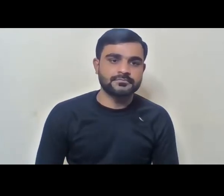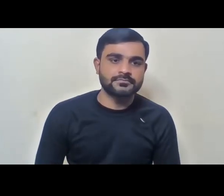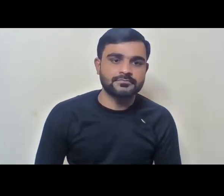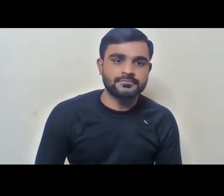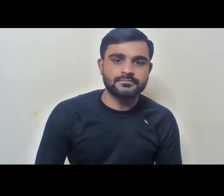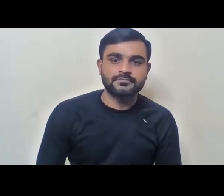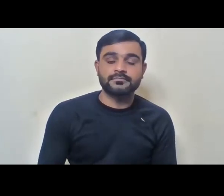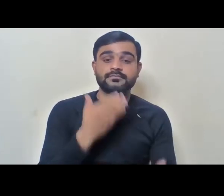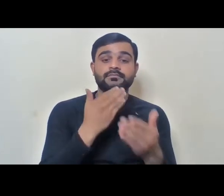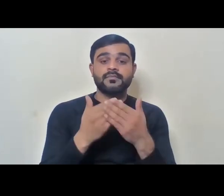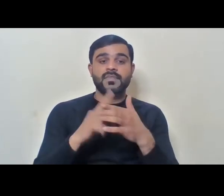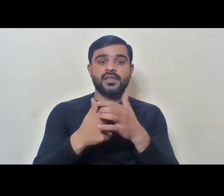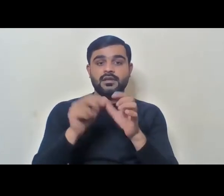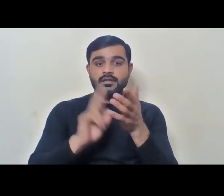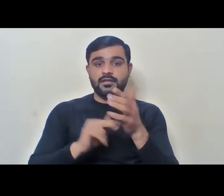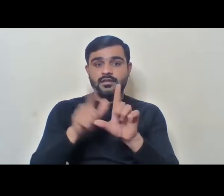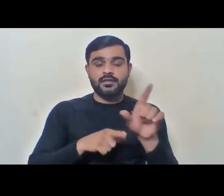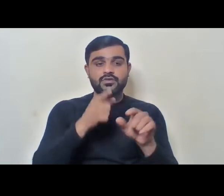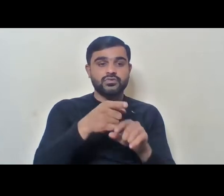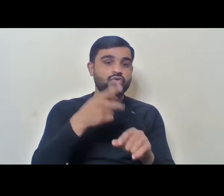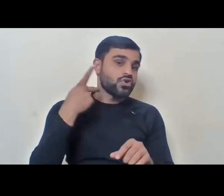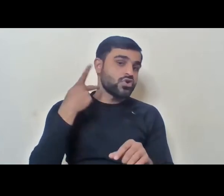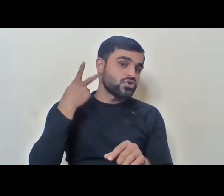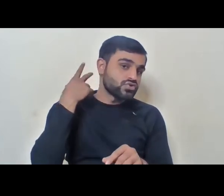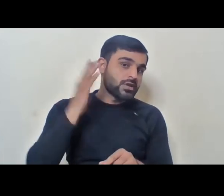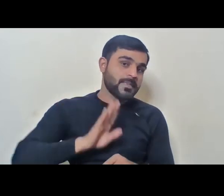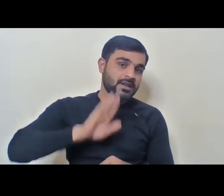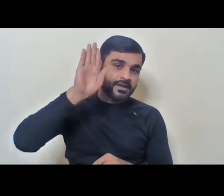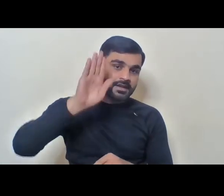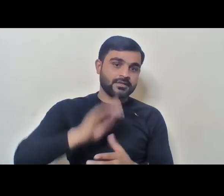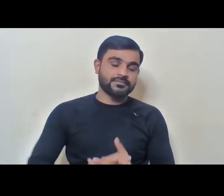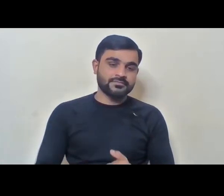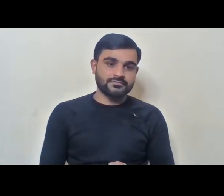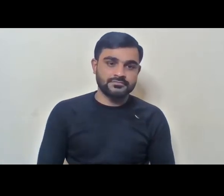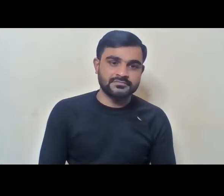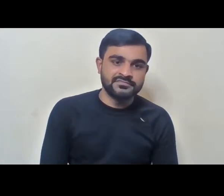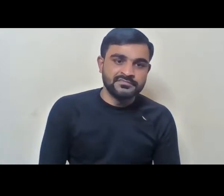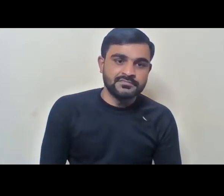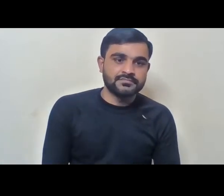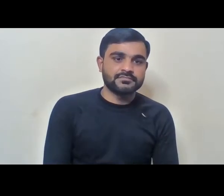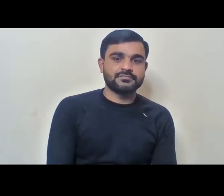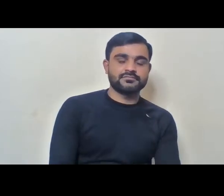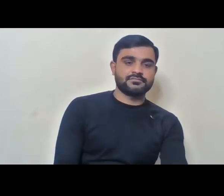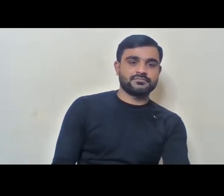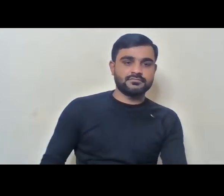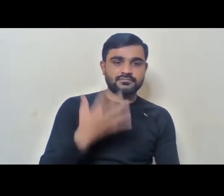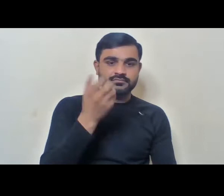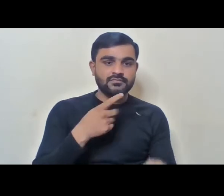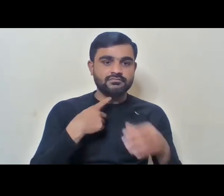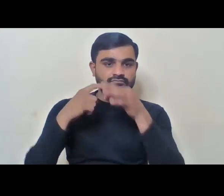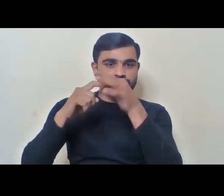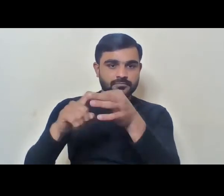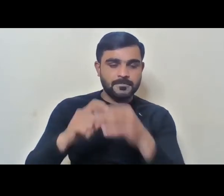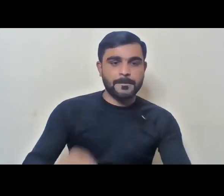Thank you, Jena. I think we have Saudamini. Saudamini, would you like to pose a question?